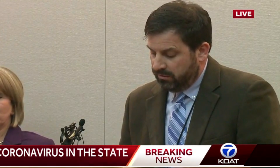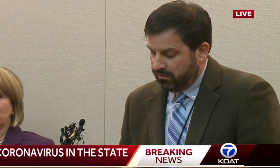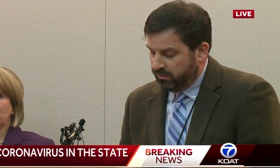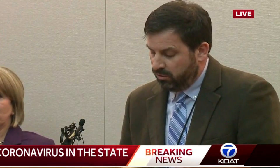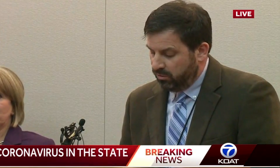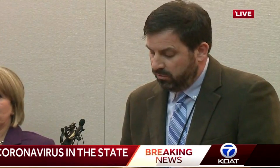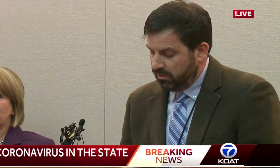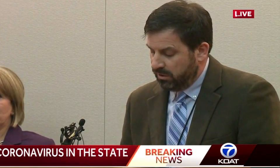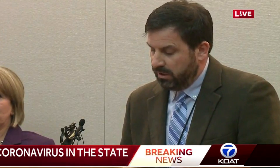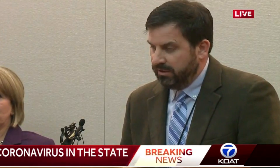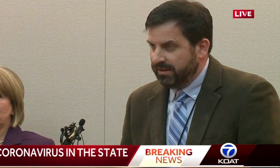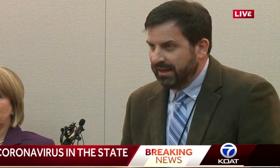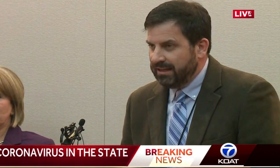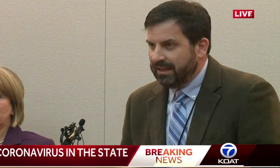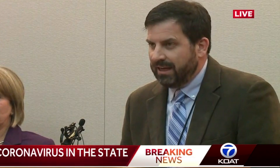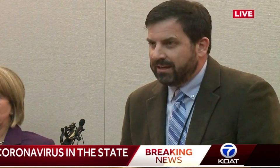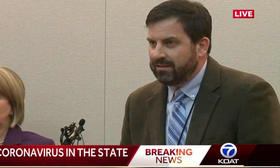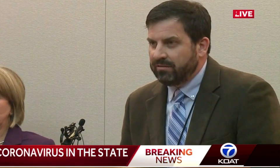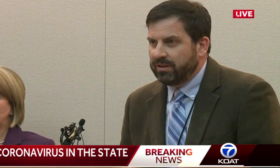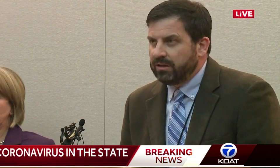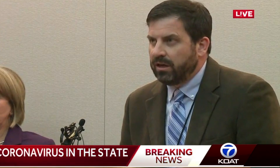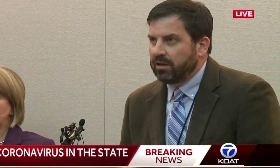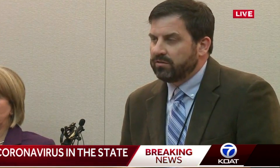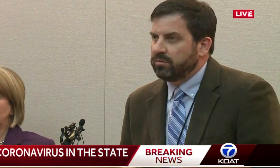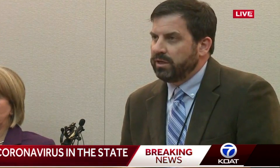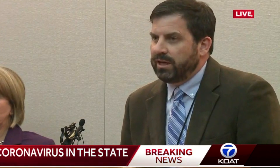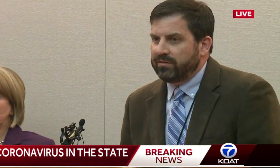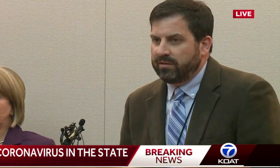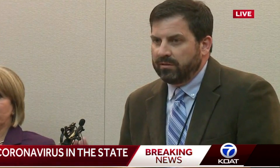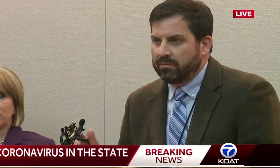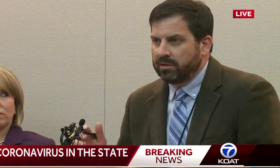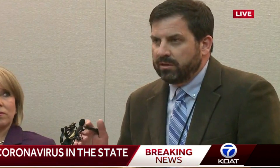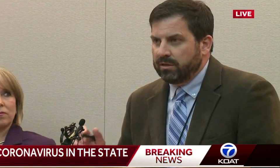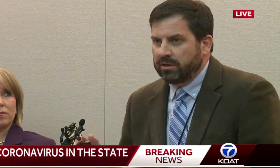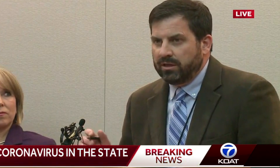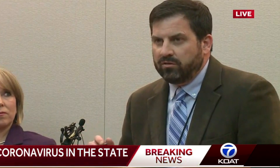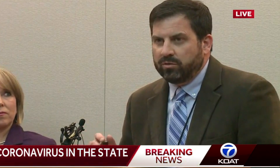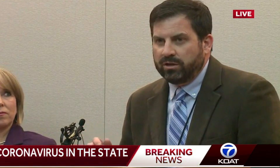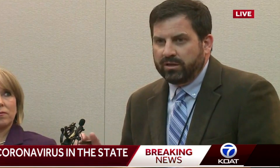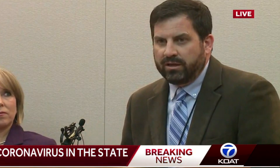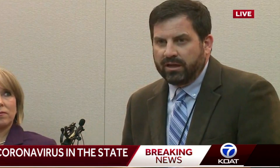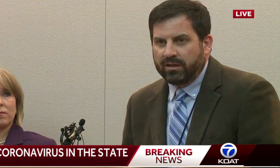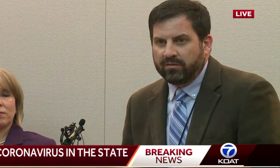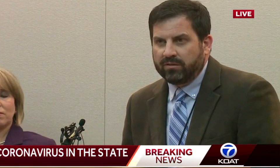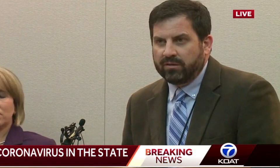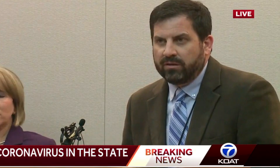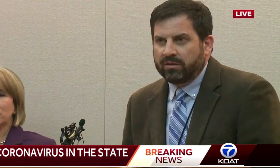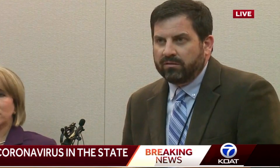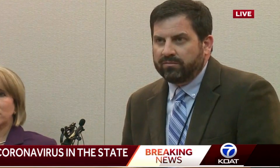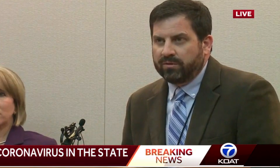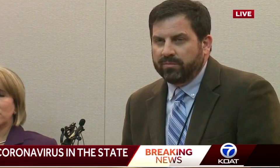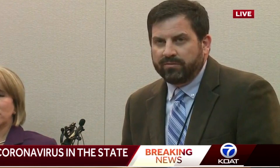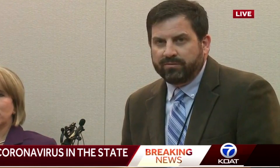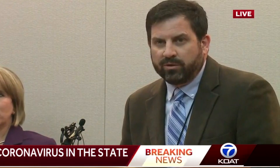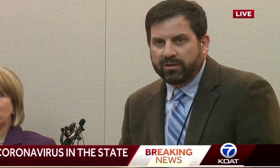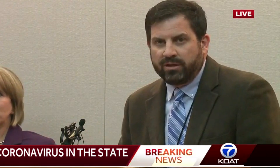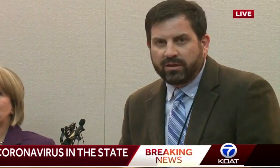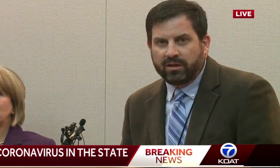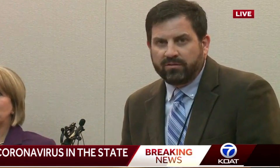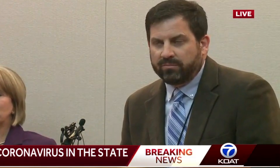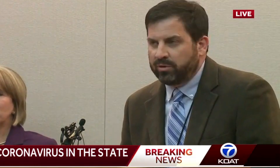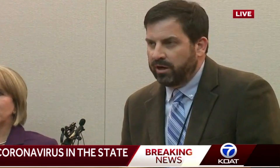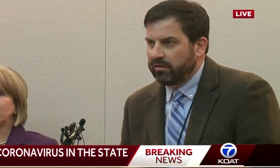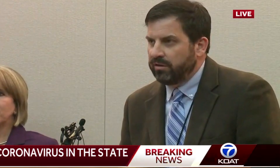We do a daily activity log. So we ask them on each one of the days from the